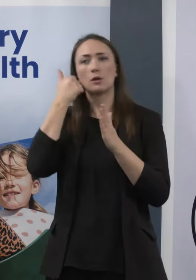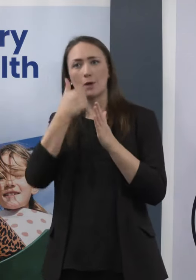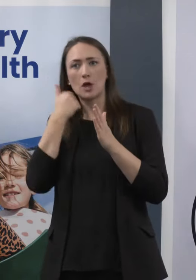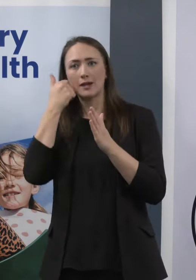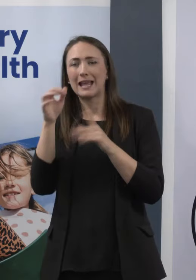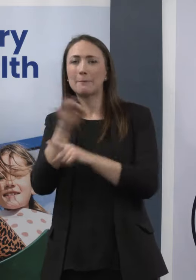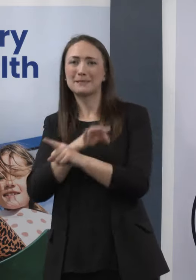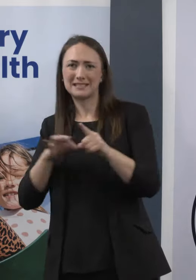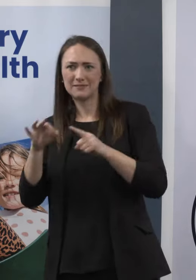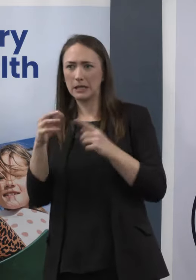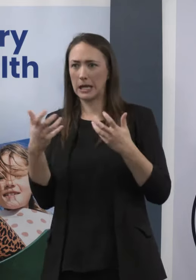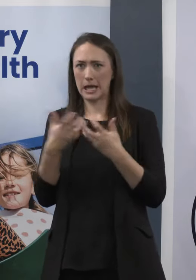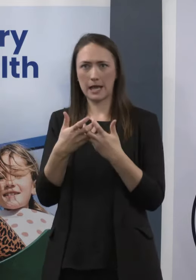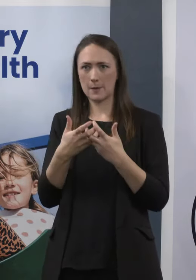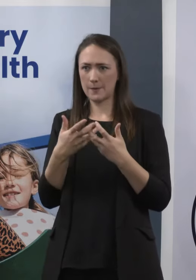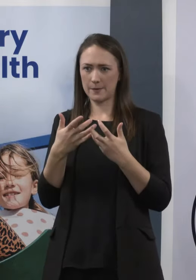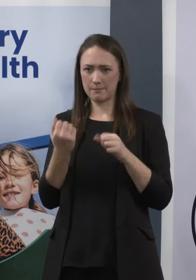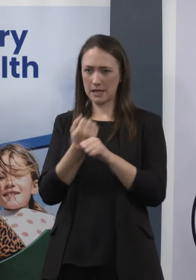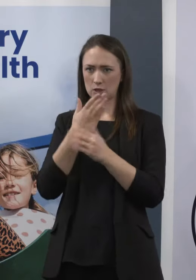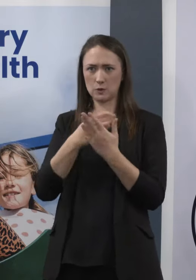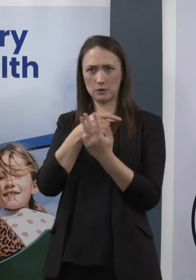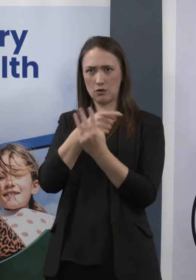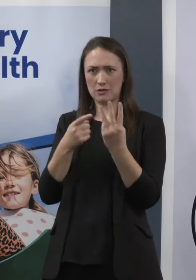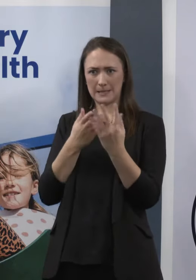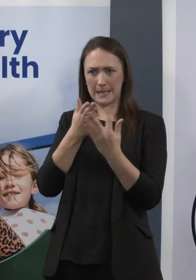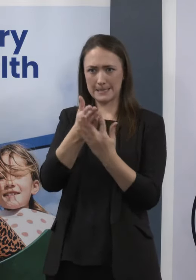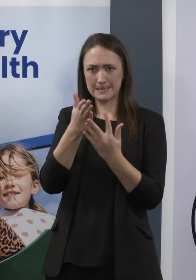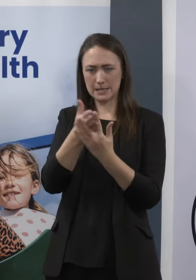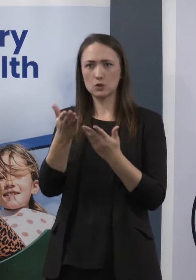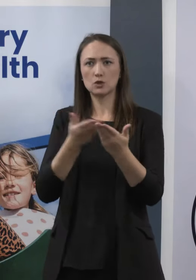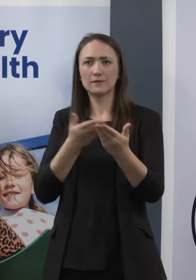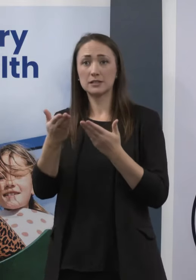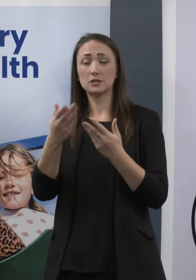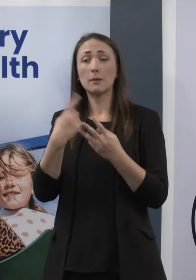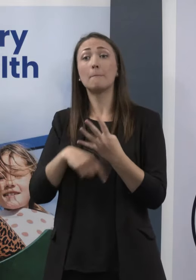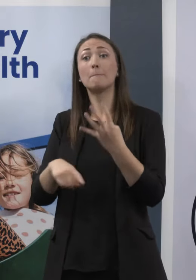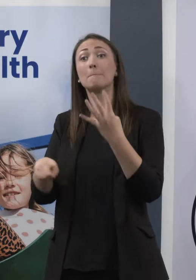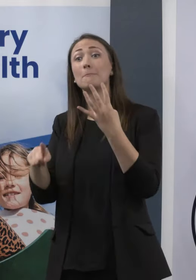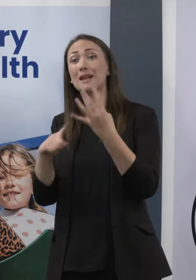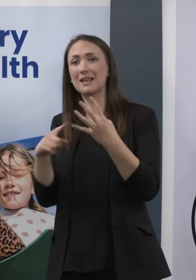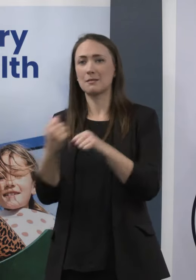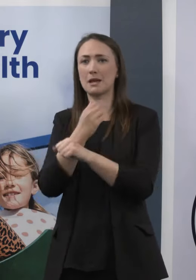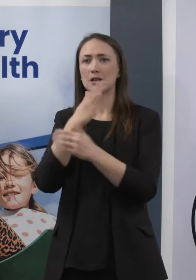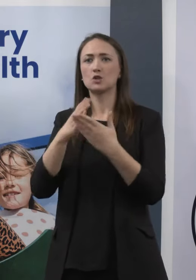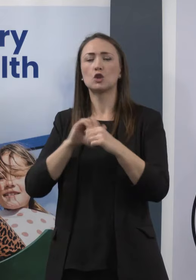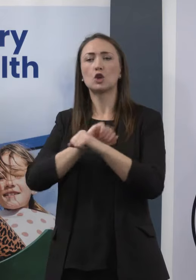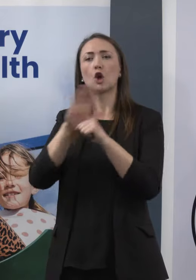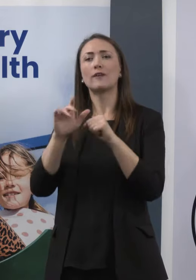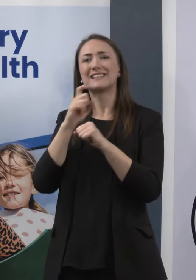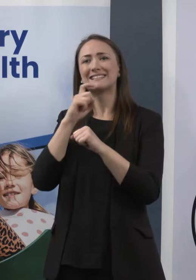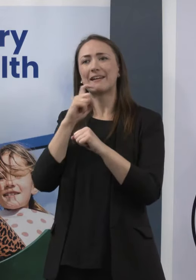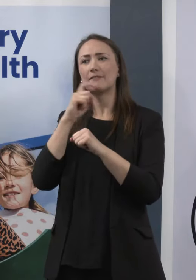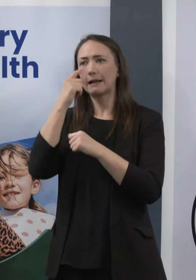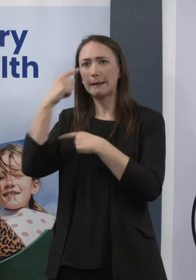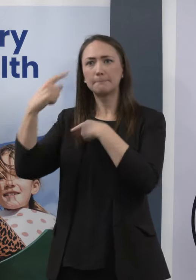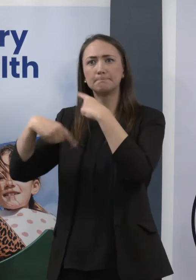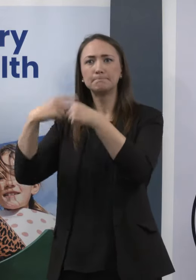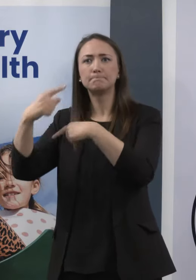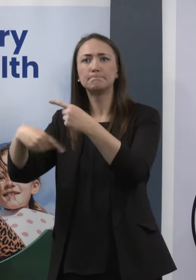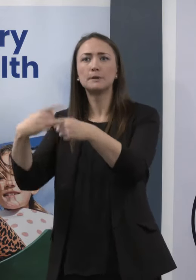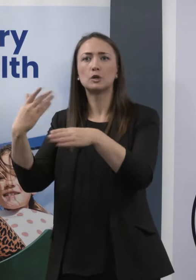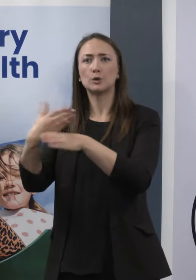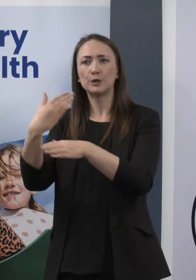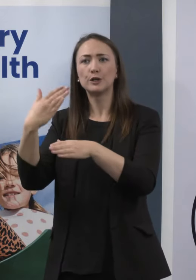response, and also ensuring that we sustained our COVID-19 workforce into the future. Again, a really useful report, thanking